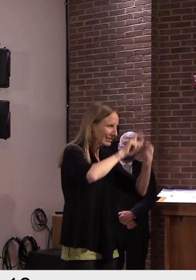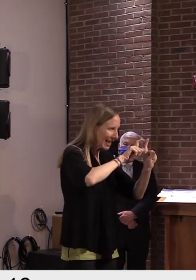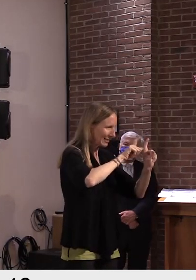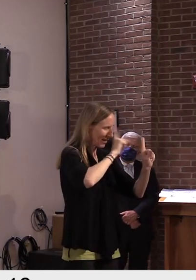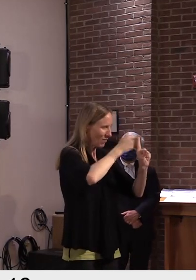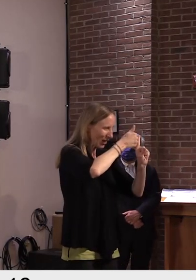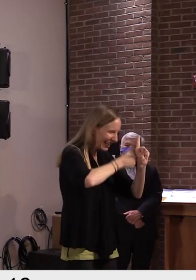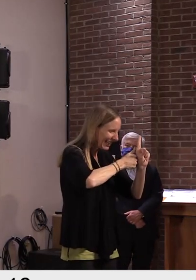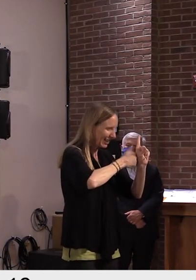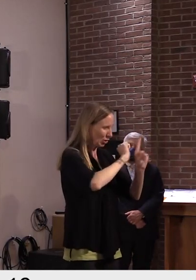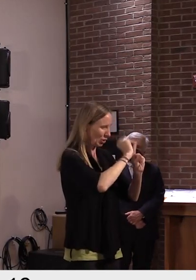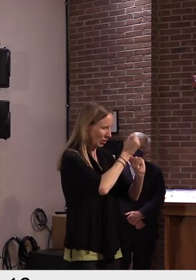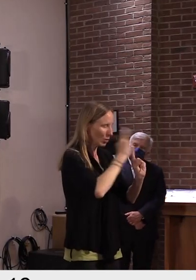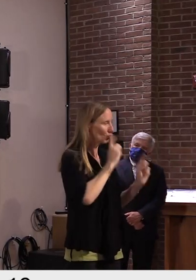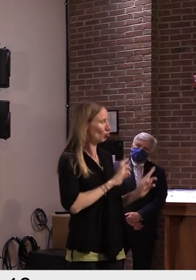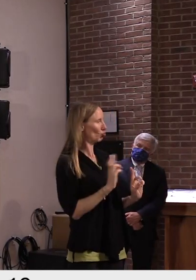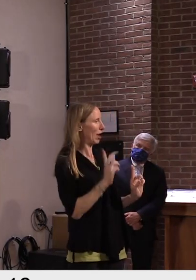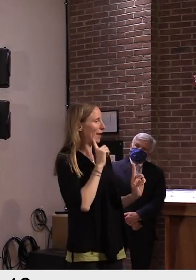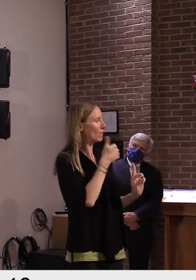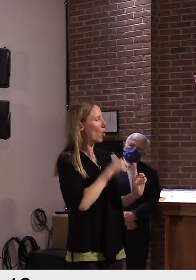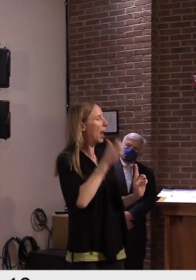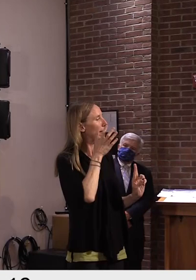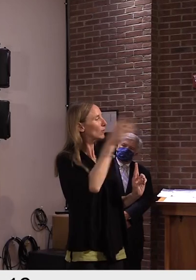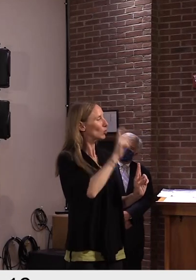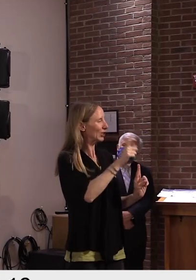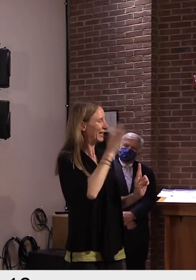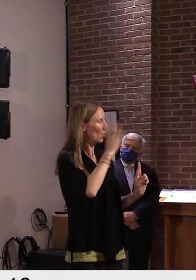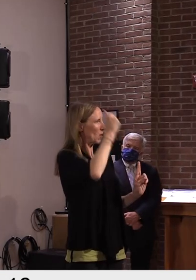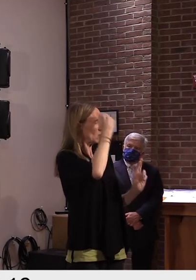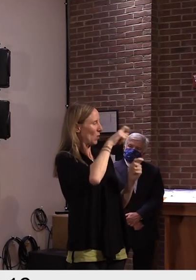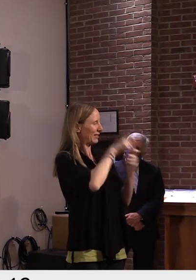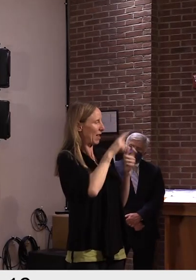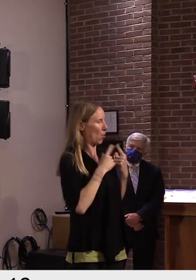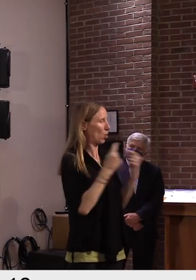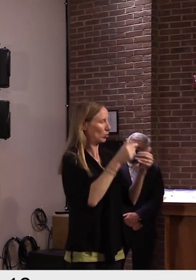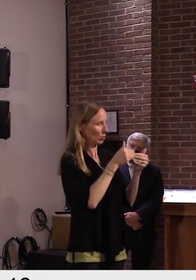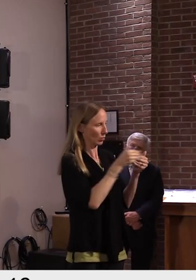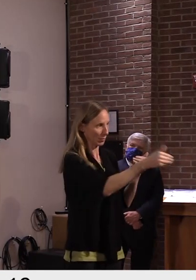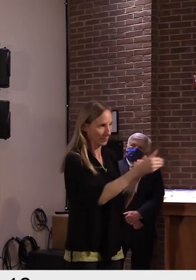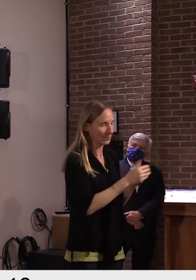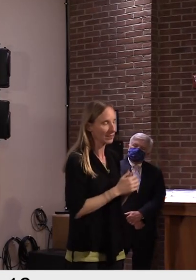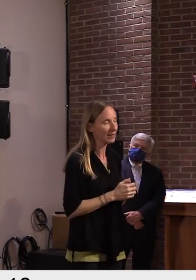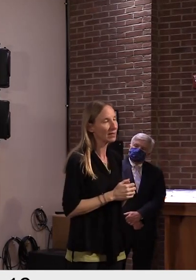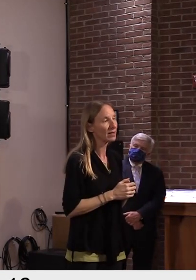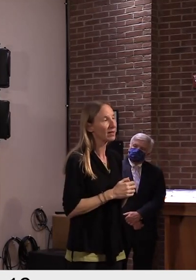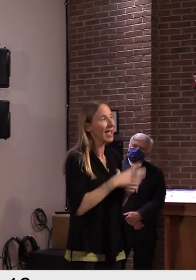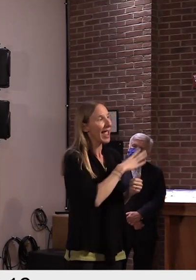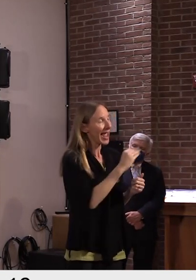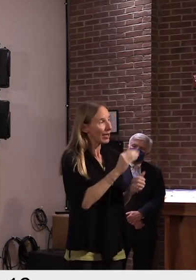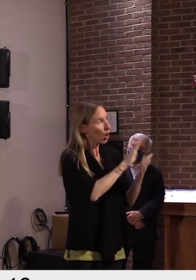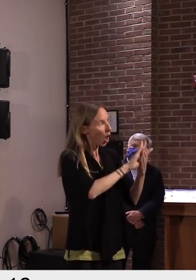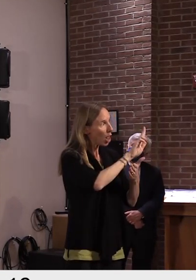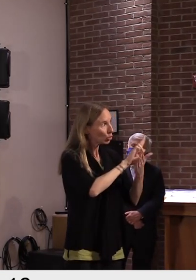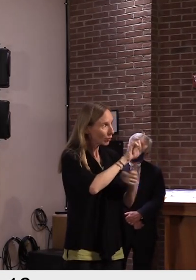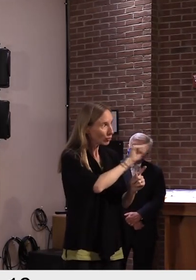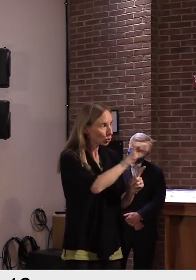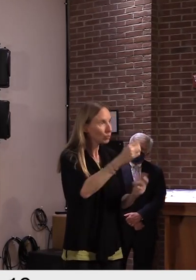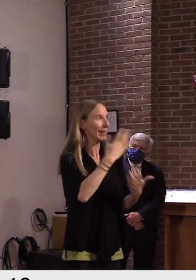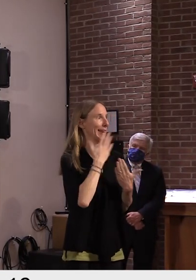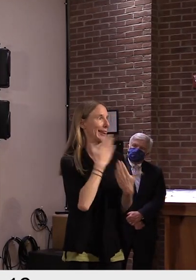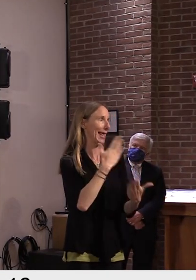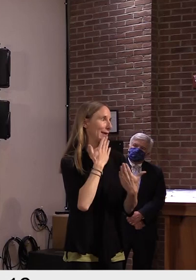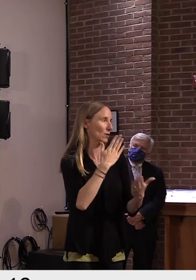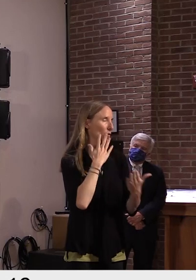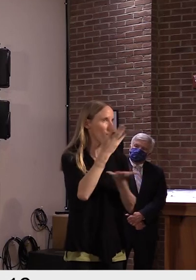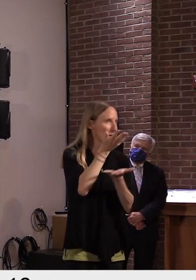so we can be on the ready for any future needs. I want to thank the colleges and universities for their partnership in finding